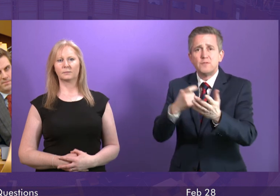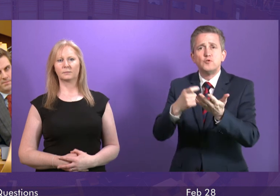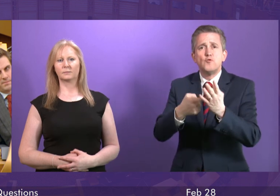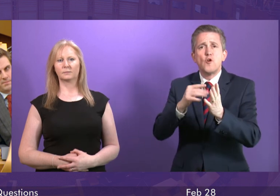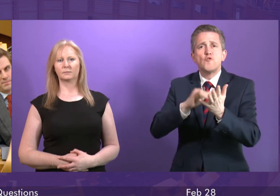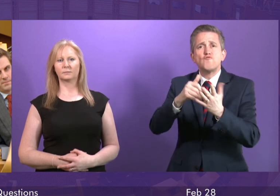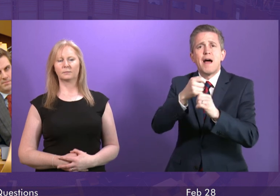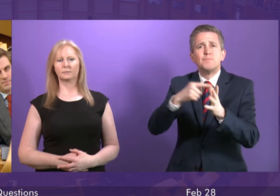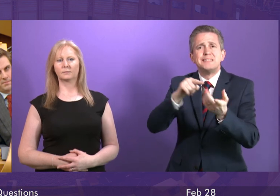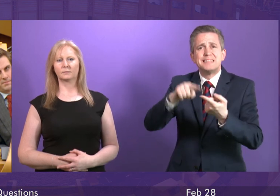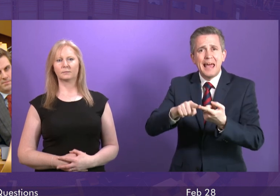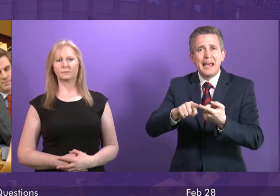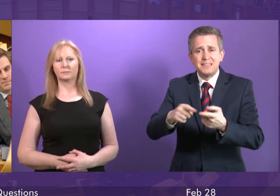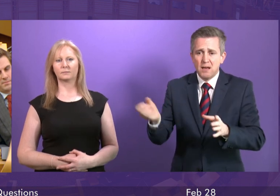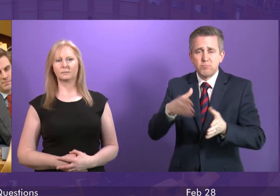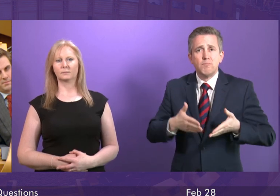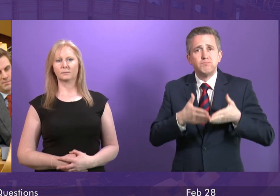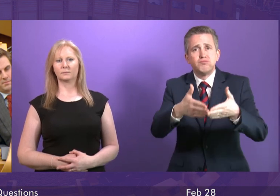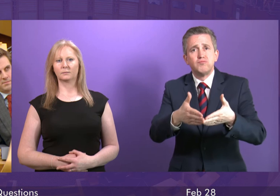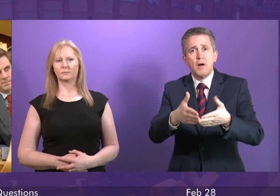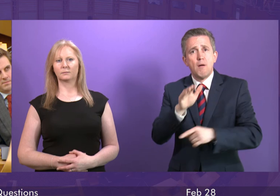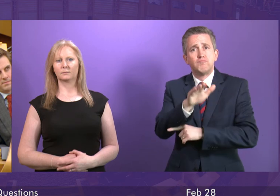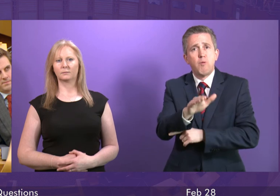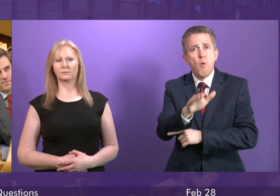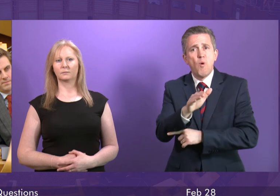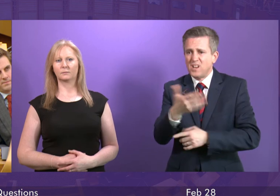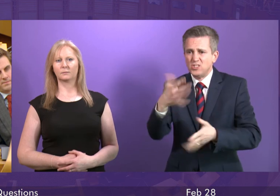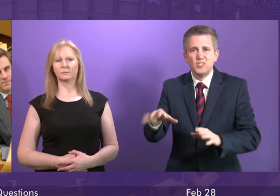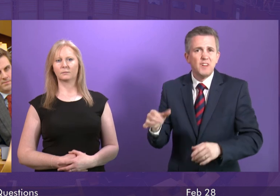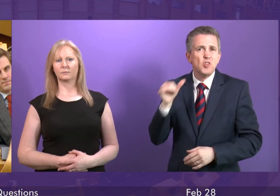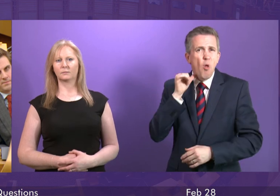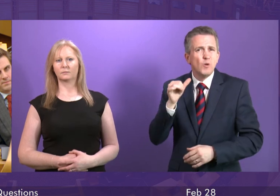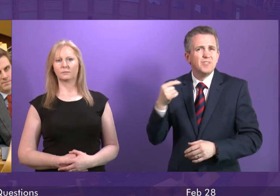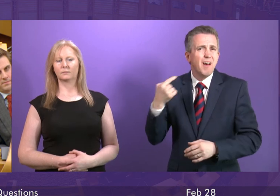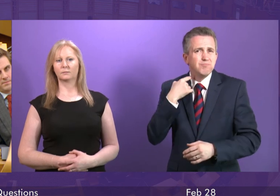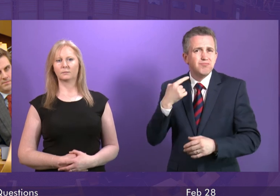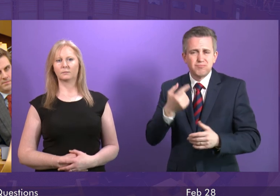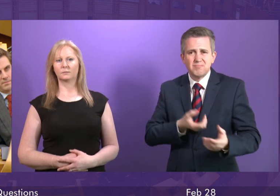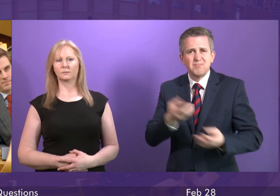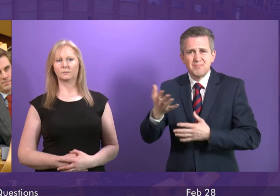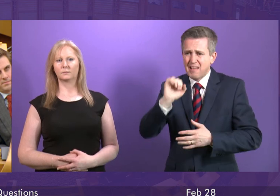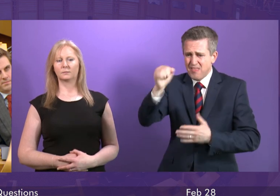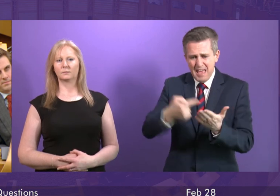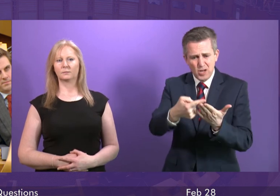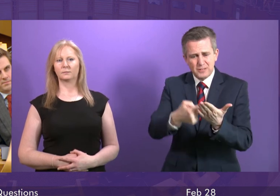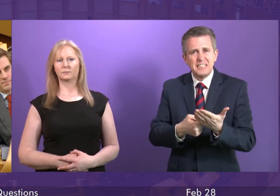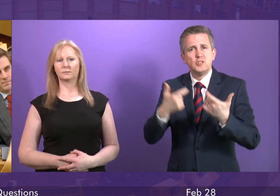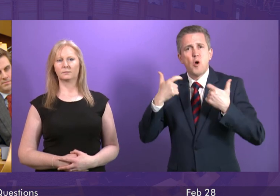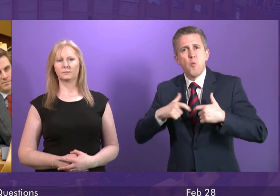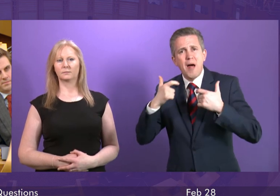purely for slaughter, potentially in countries whose animal welfare conditions are inferior to our own, does nothing to enhance